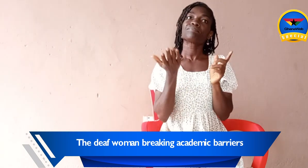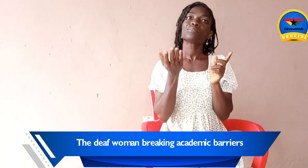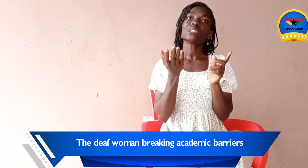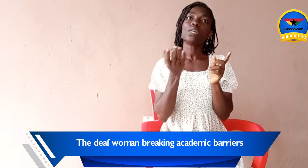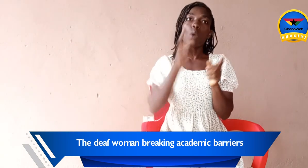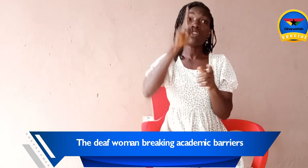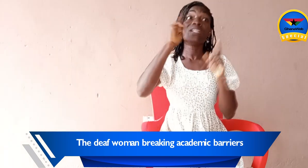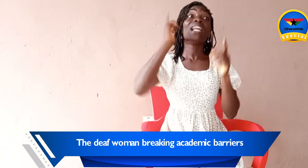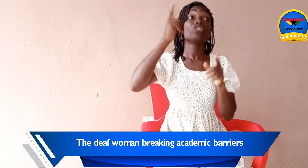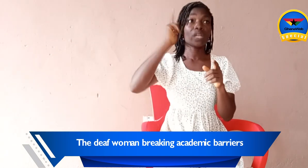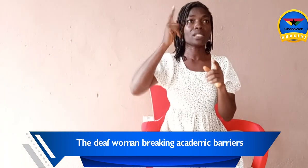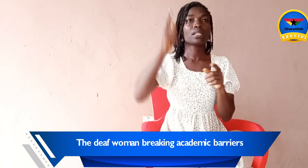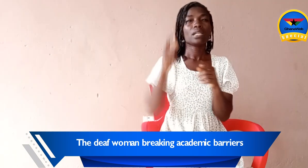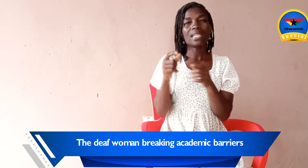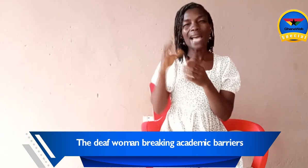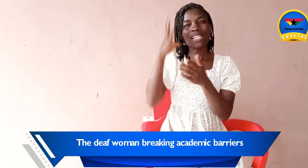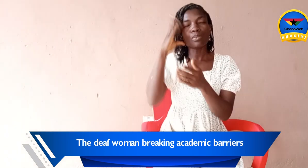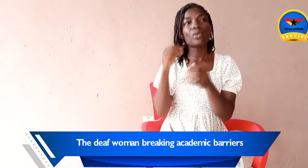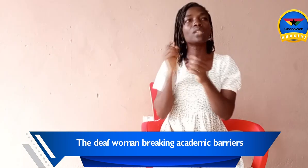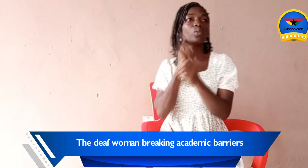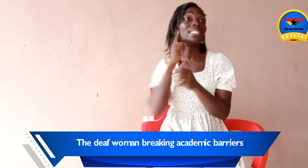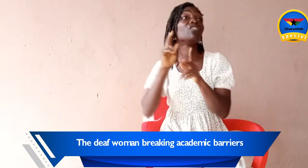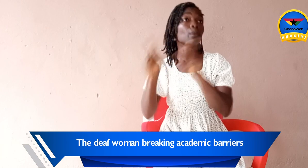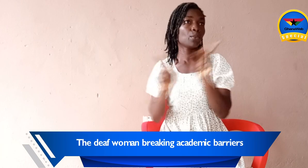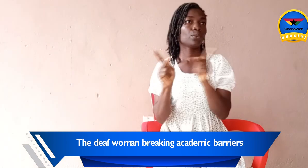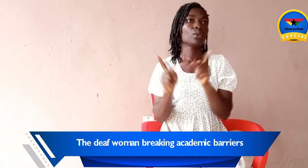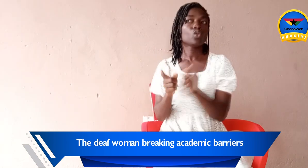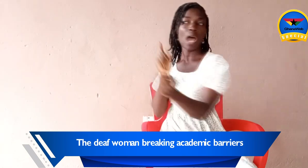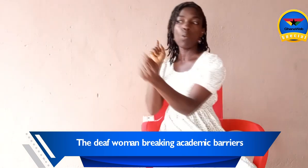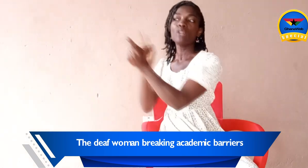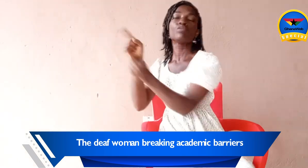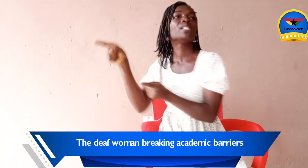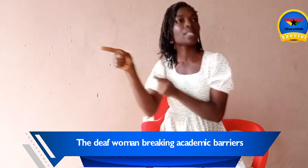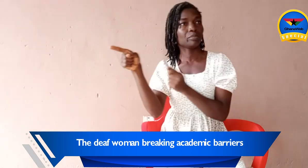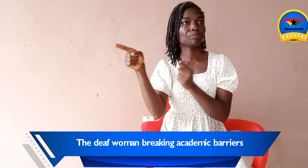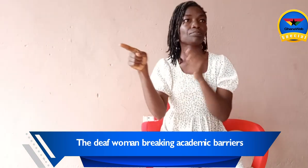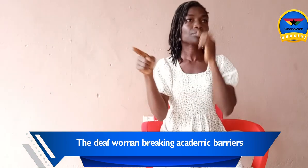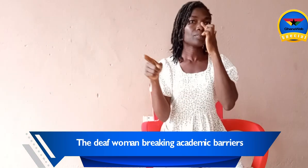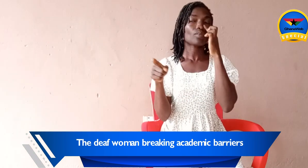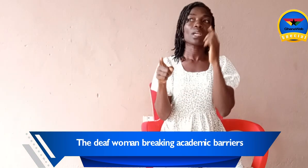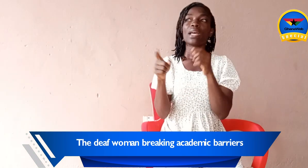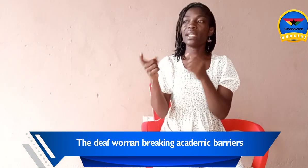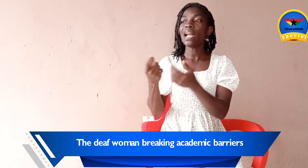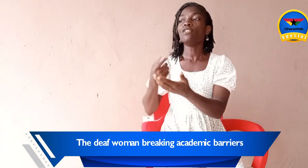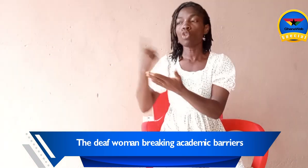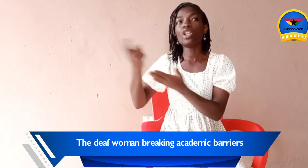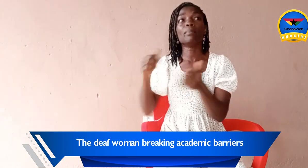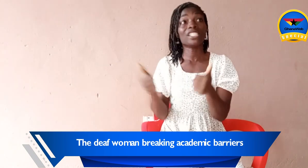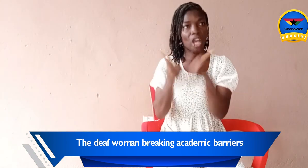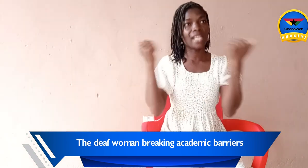One of the lecturers, he had experience with deaf people. So, I went to meet him. And then, I told him my challenges.